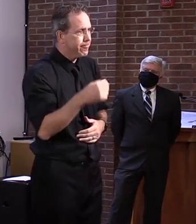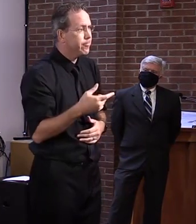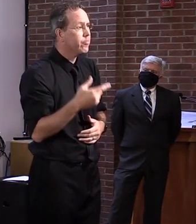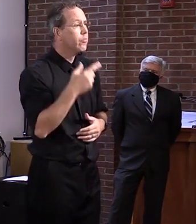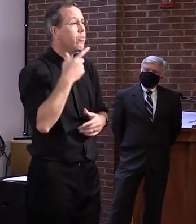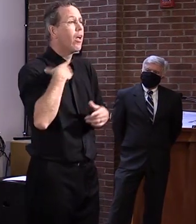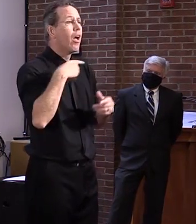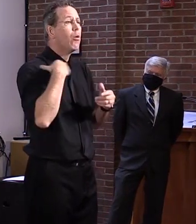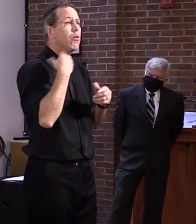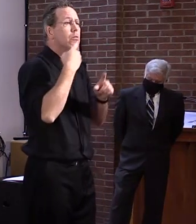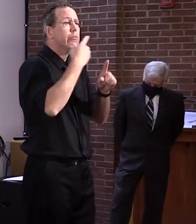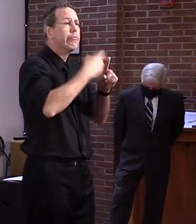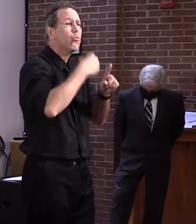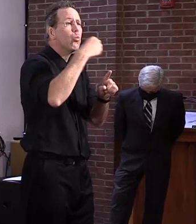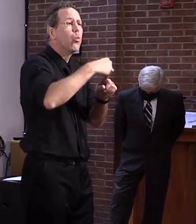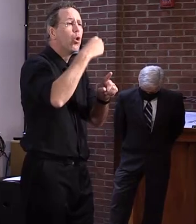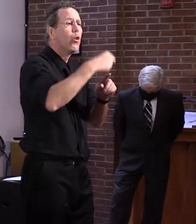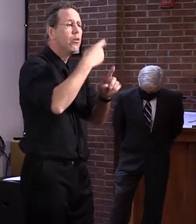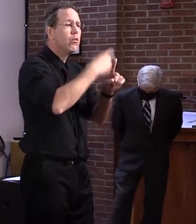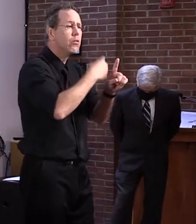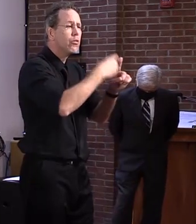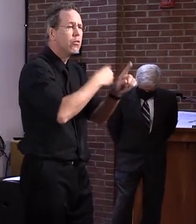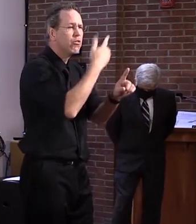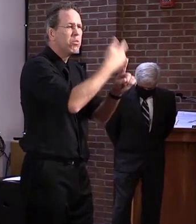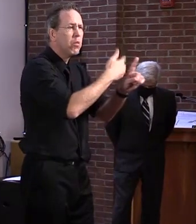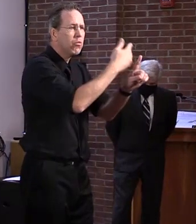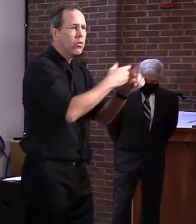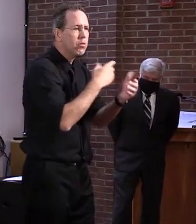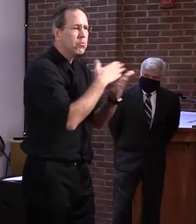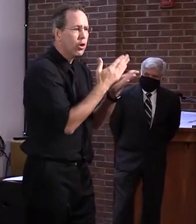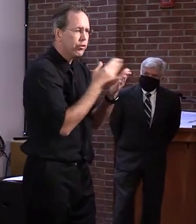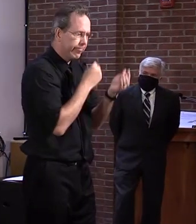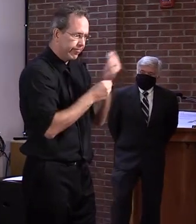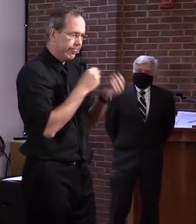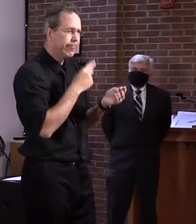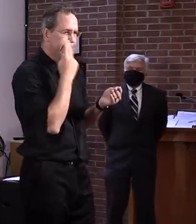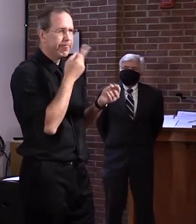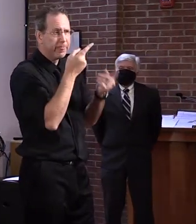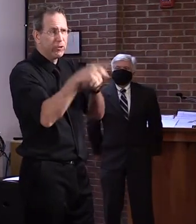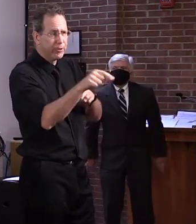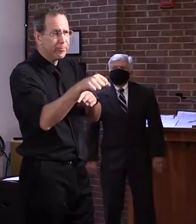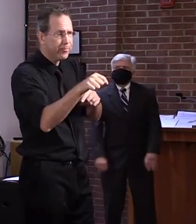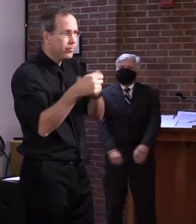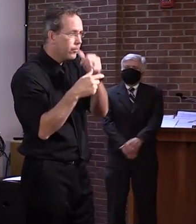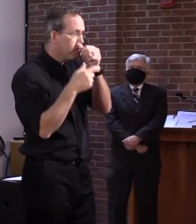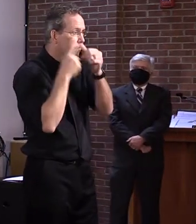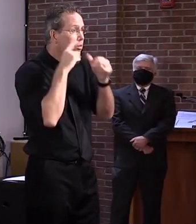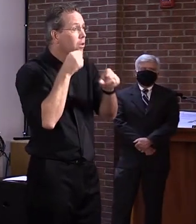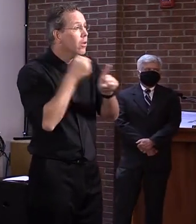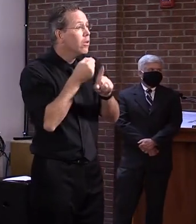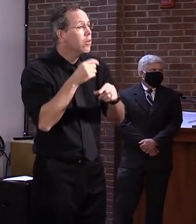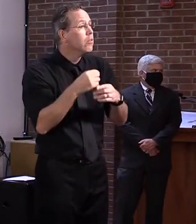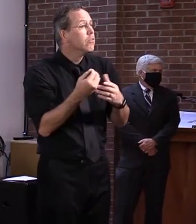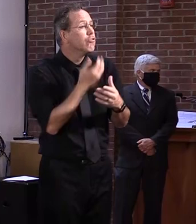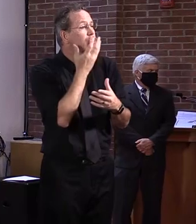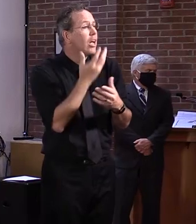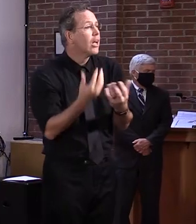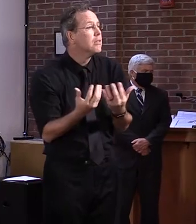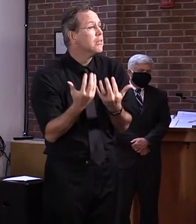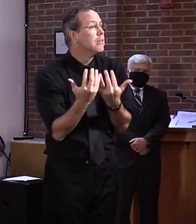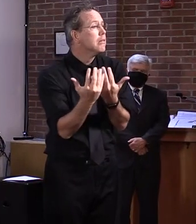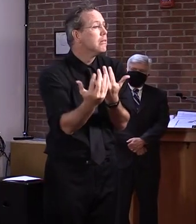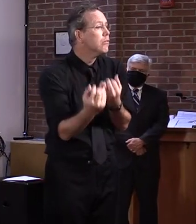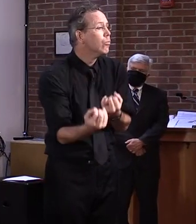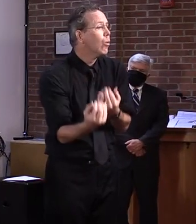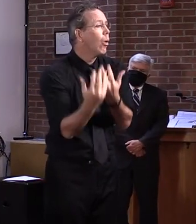in terms of road, you know, we had to reduce roadside mowing, for instance, uh, to adhere to the, uh, lesser amount of, uh, maintenance